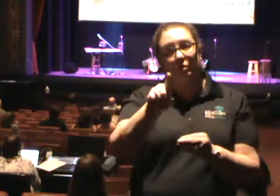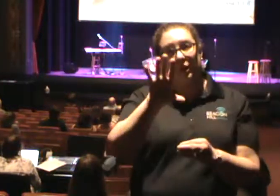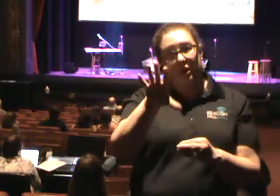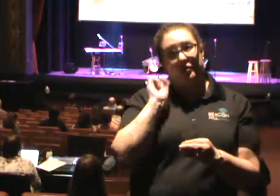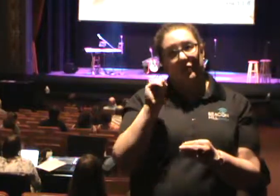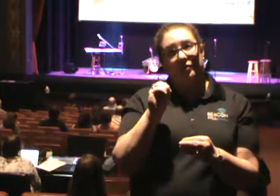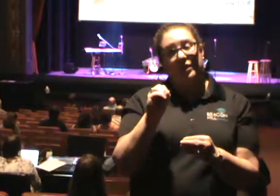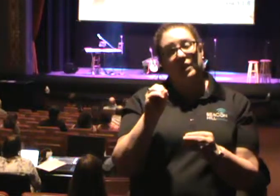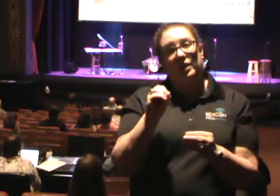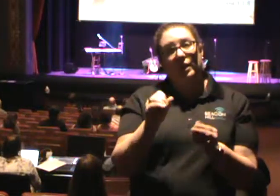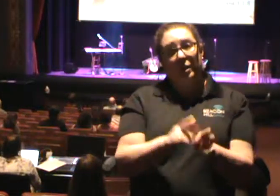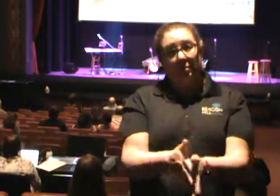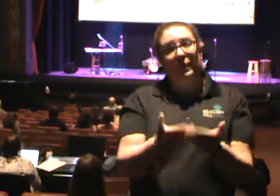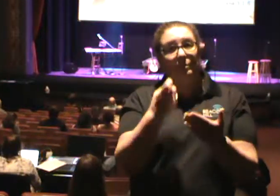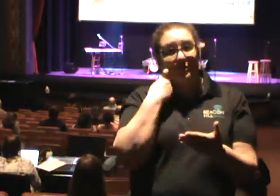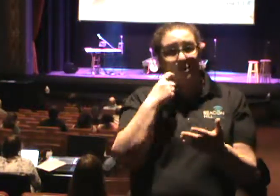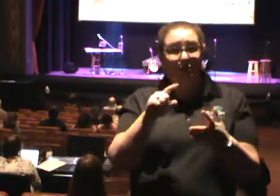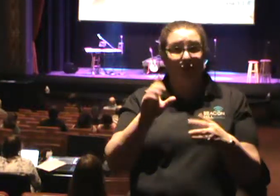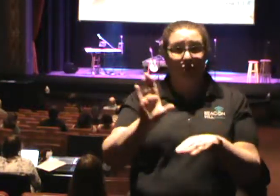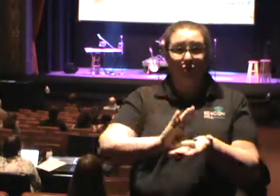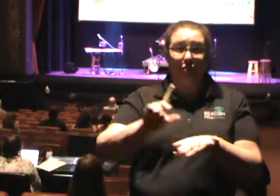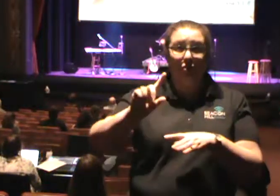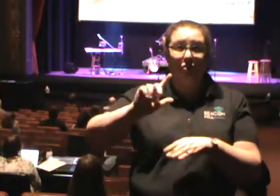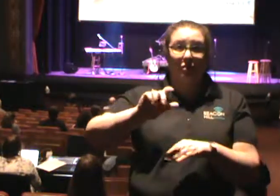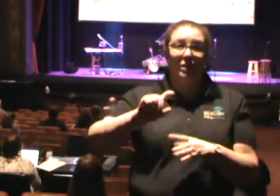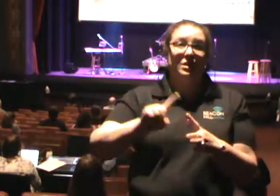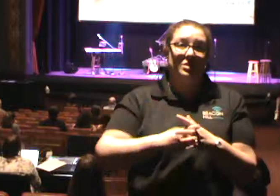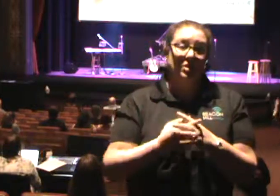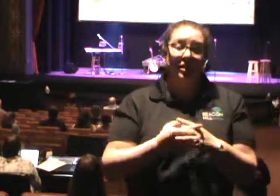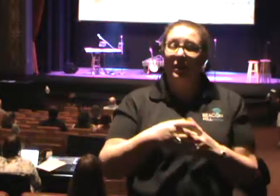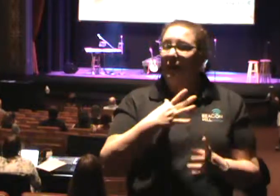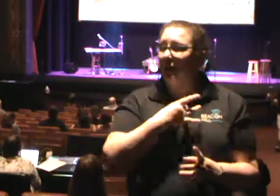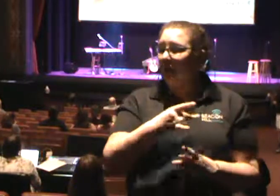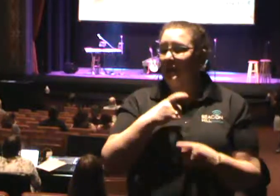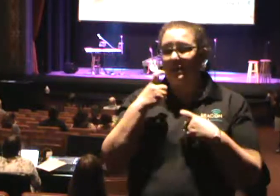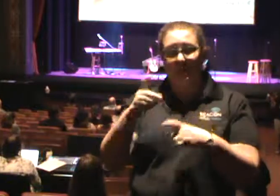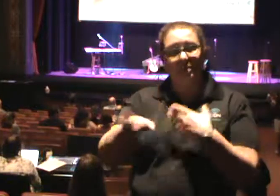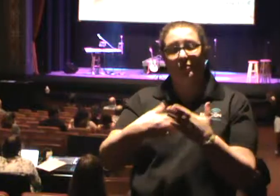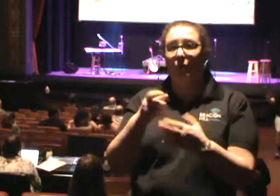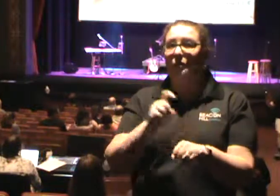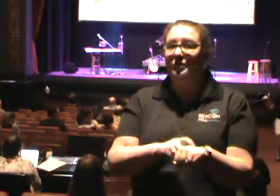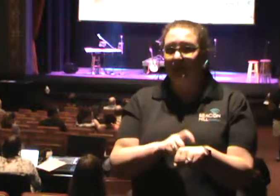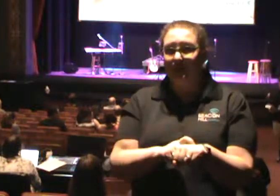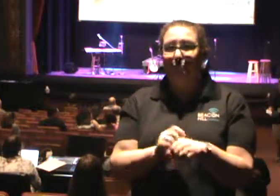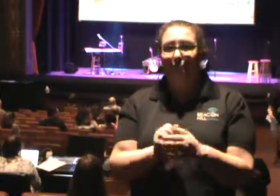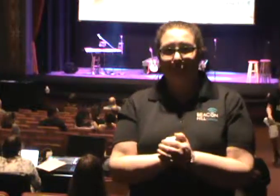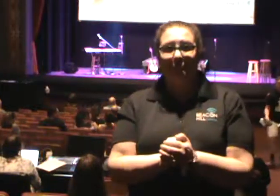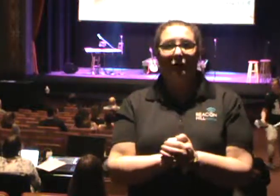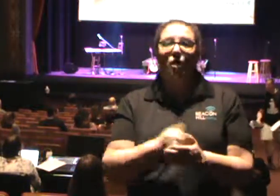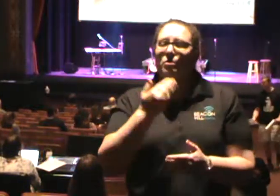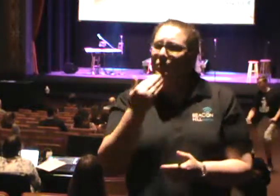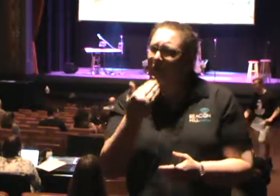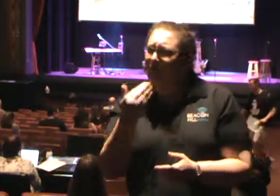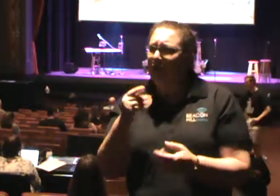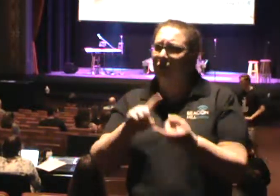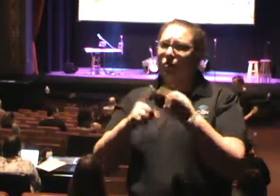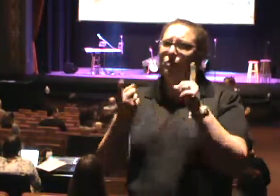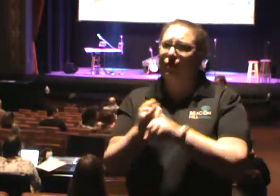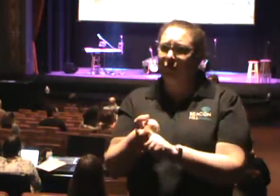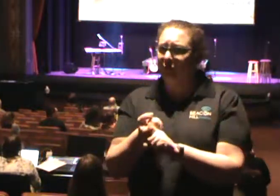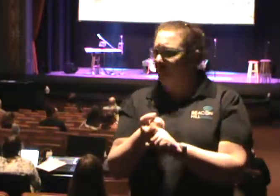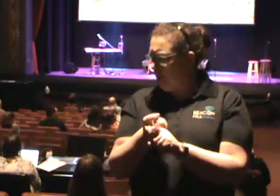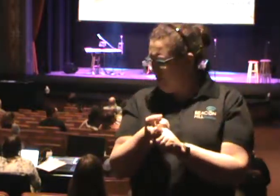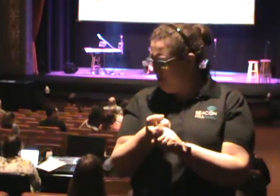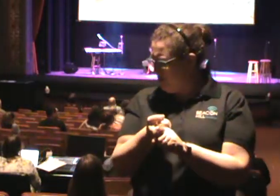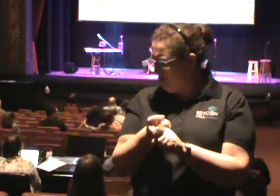Bibles since we started the church. And, man, I would like to give that out all the time, right? And we're thankful for our friends at Claremont